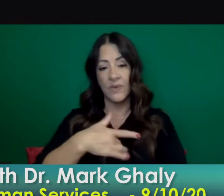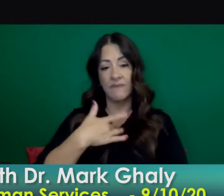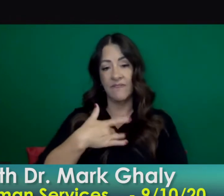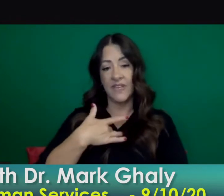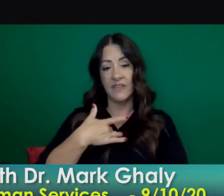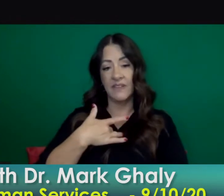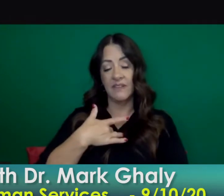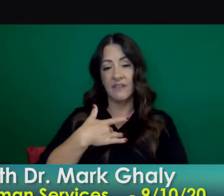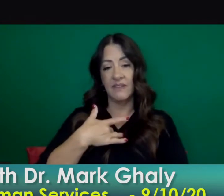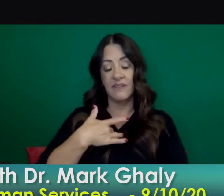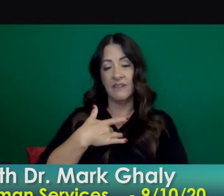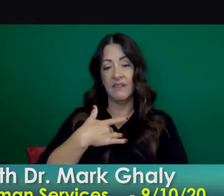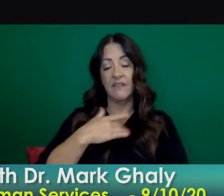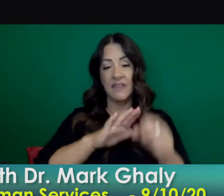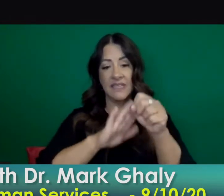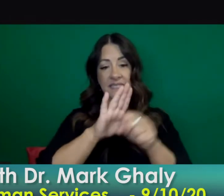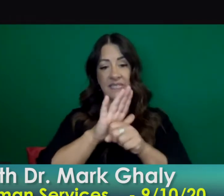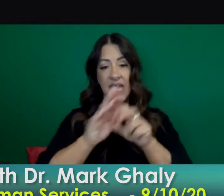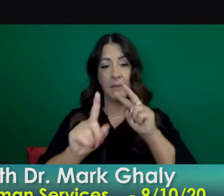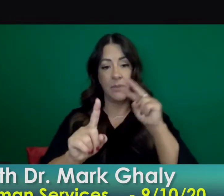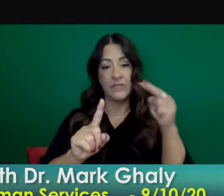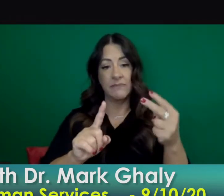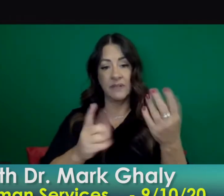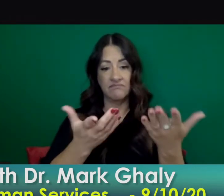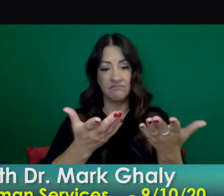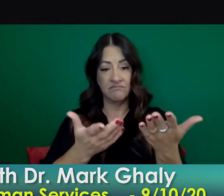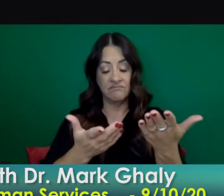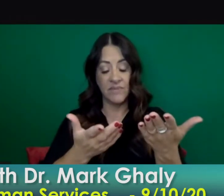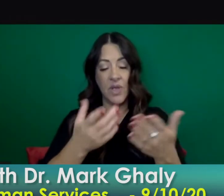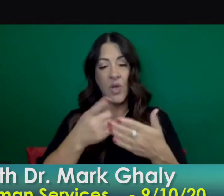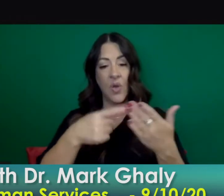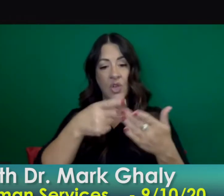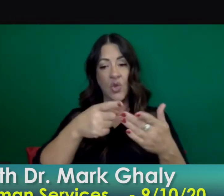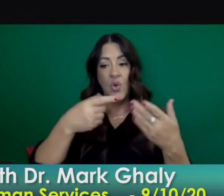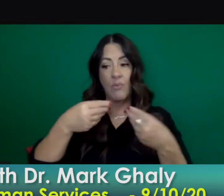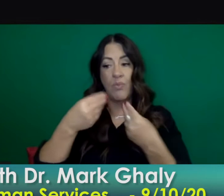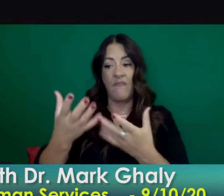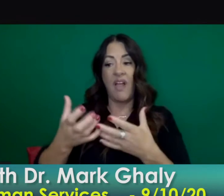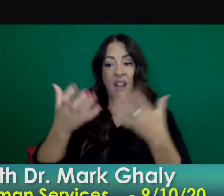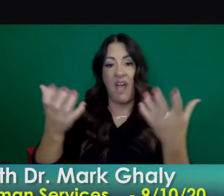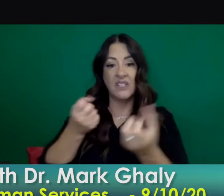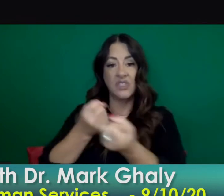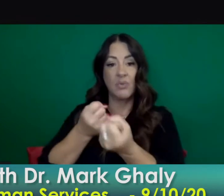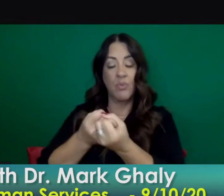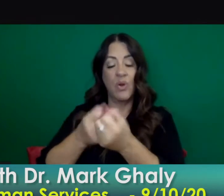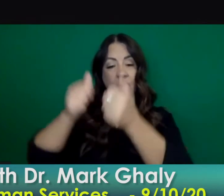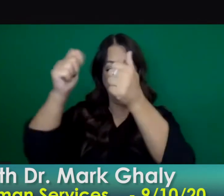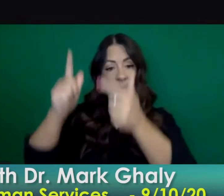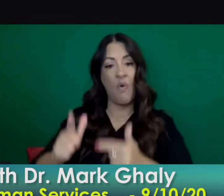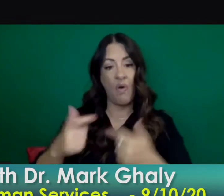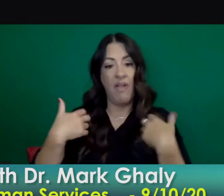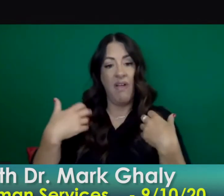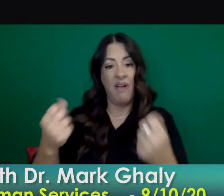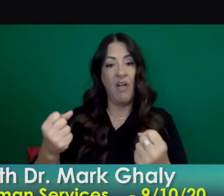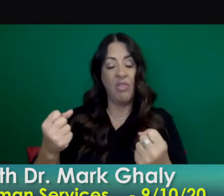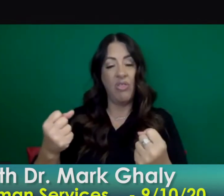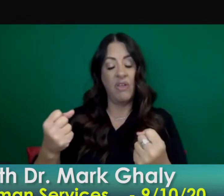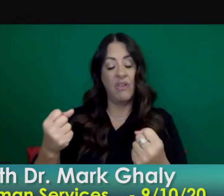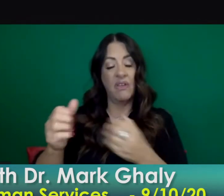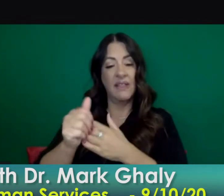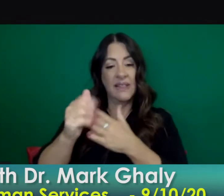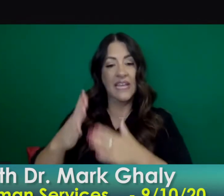from the state perspective the state has done enough to support local health officers both in terms of resources as well as